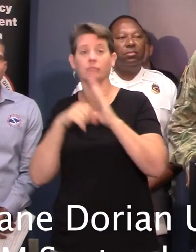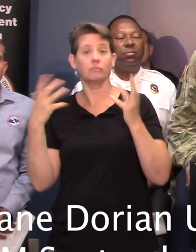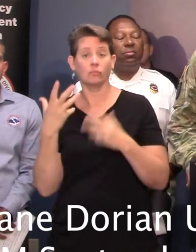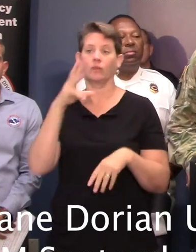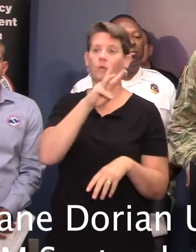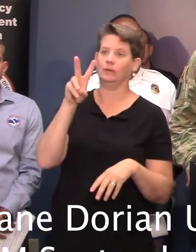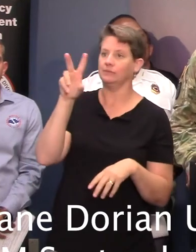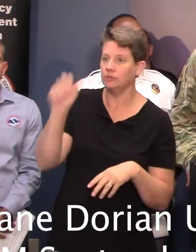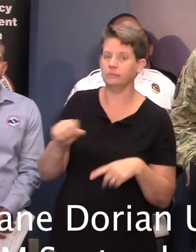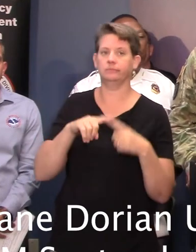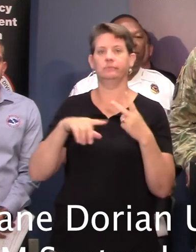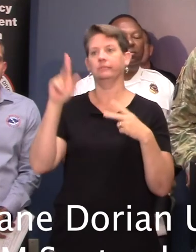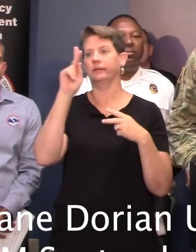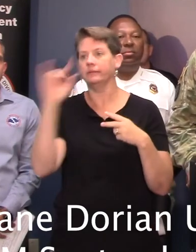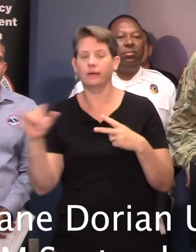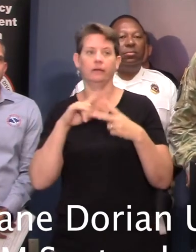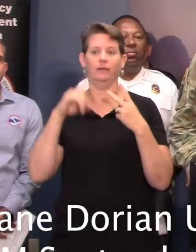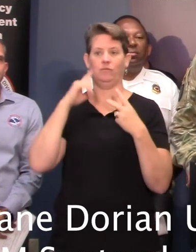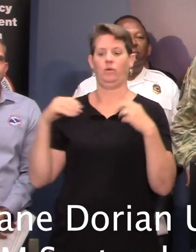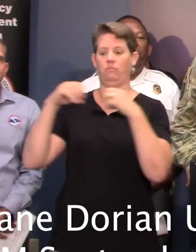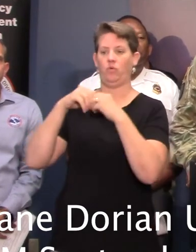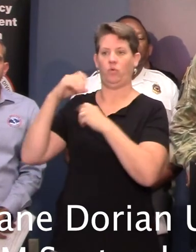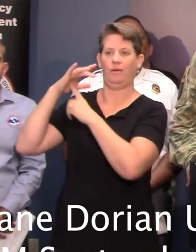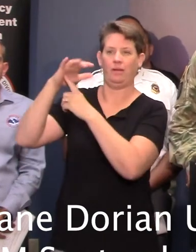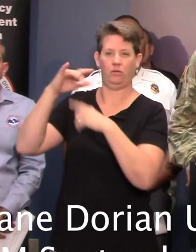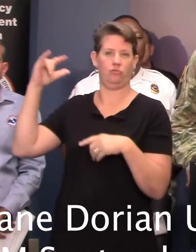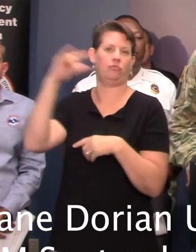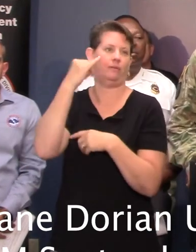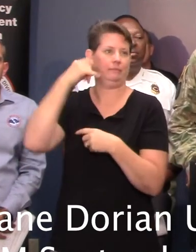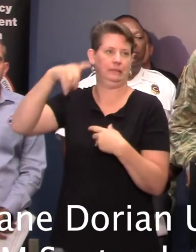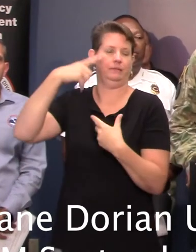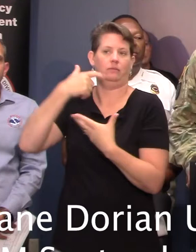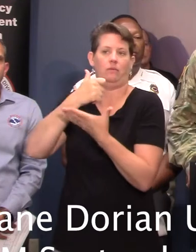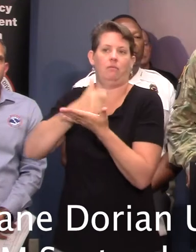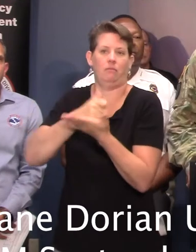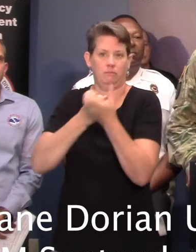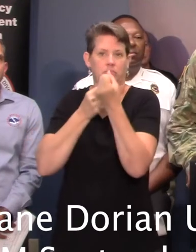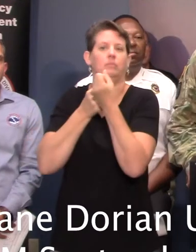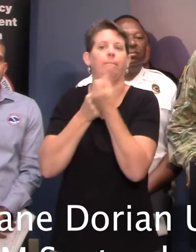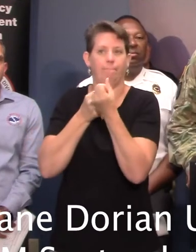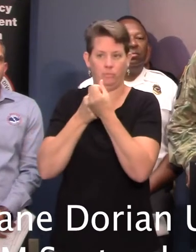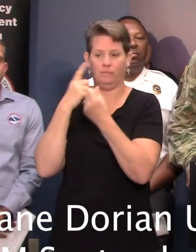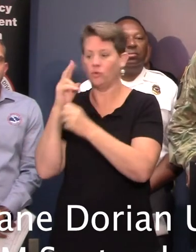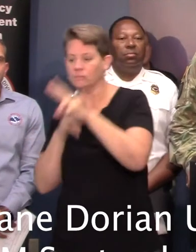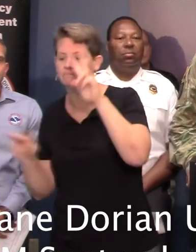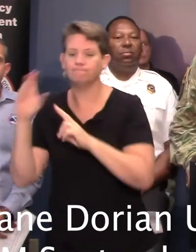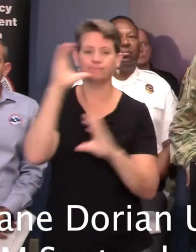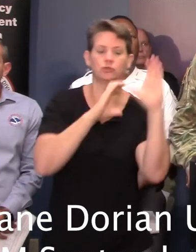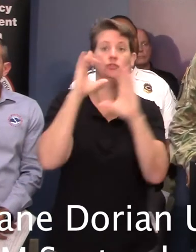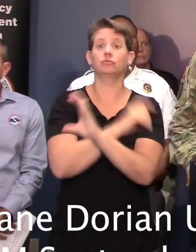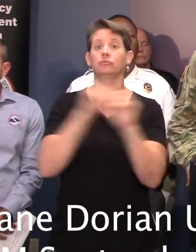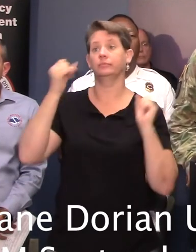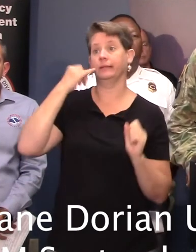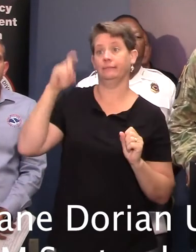and Kentucky to bring in additional aircraft that will be available to support aerial search and